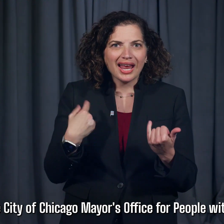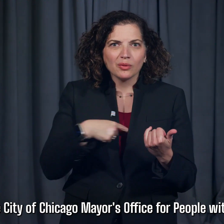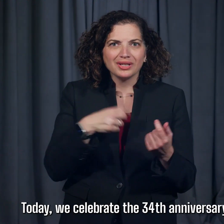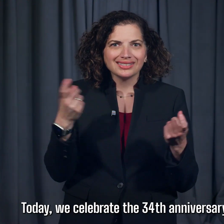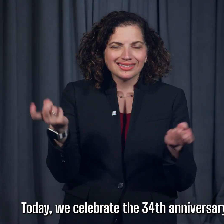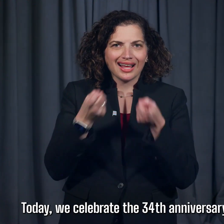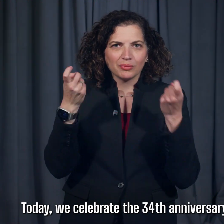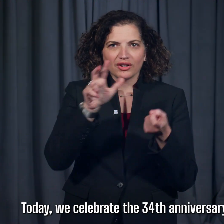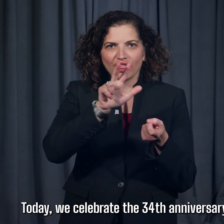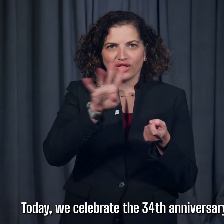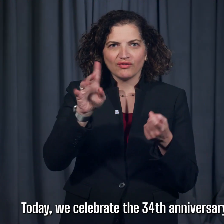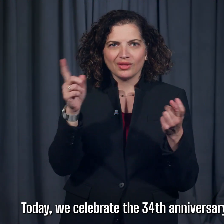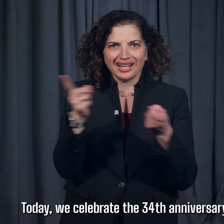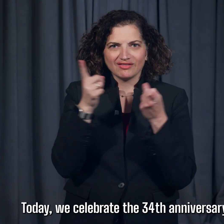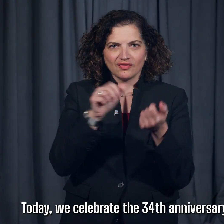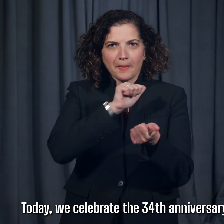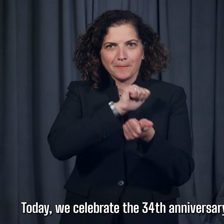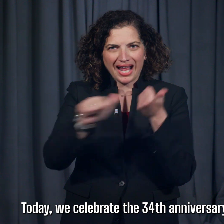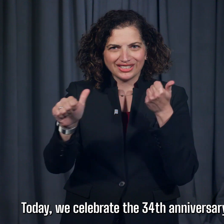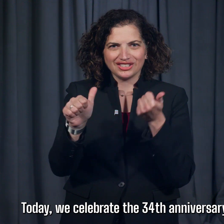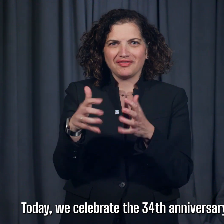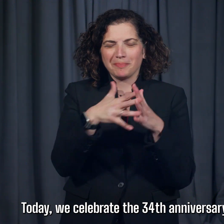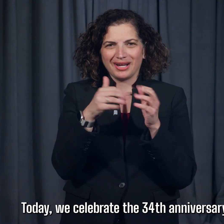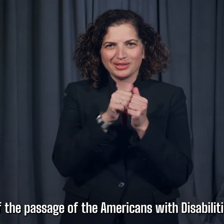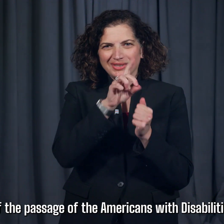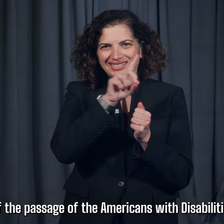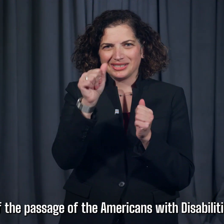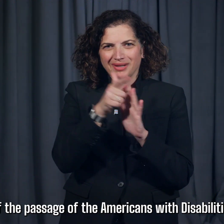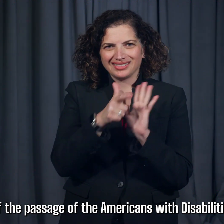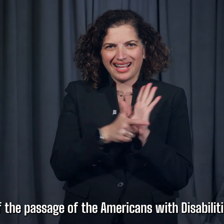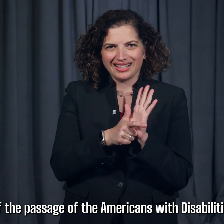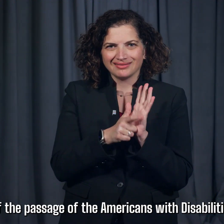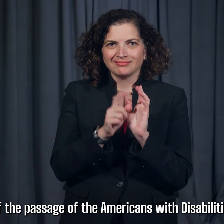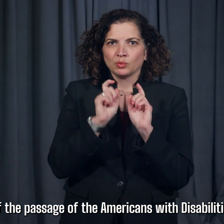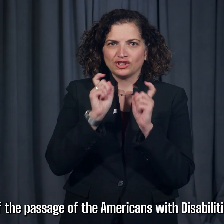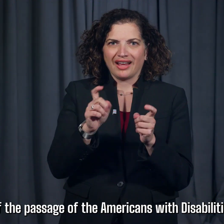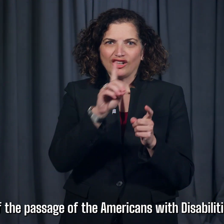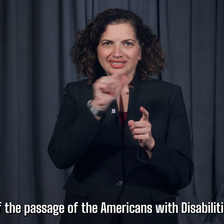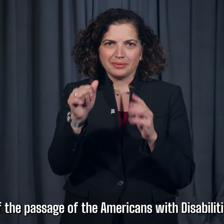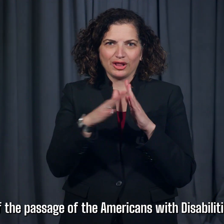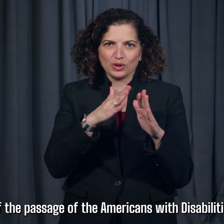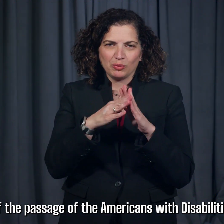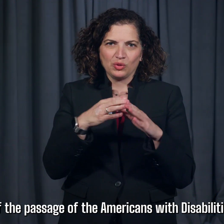Today we celebrate the 34th anniversary of the passage of the Americans with Disabilities Act,